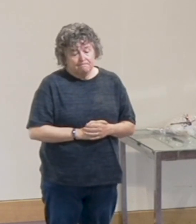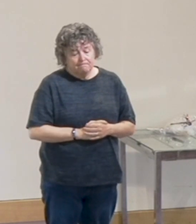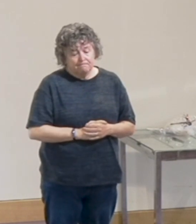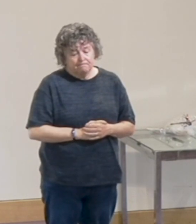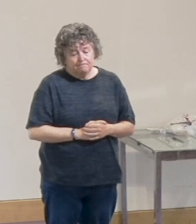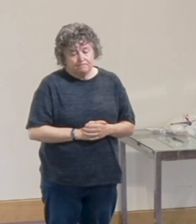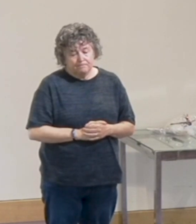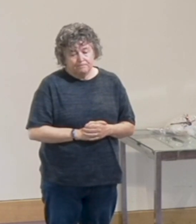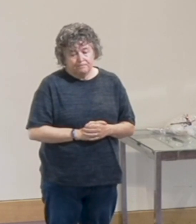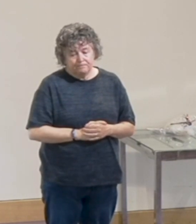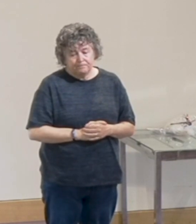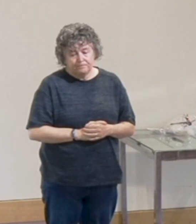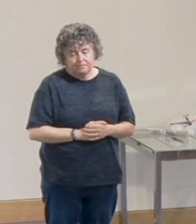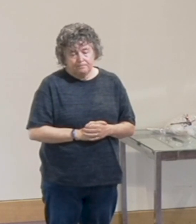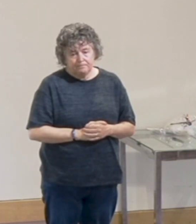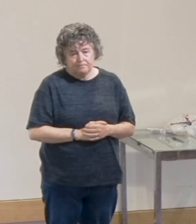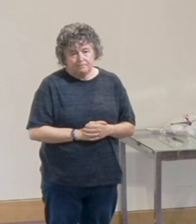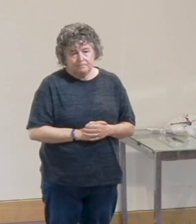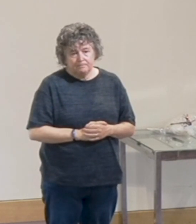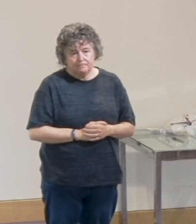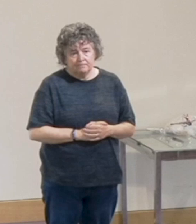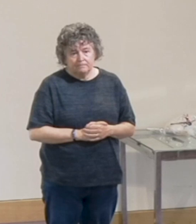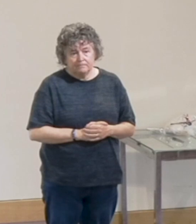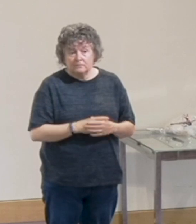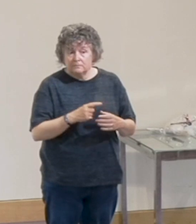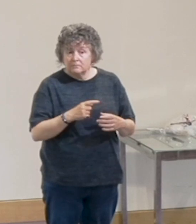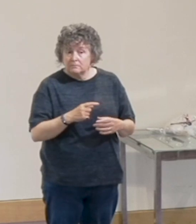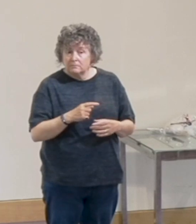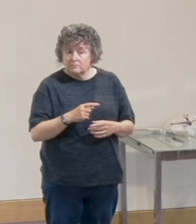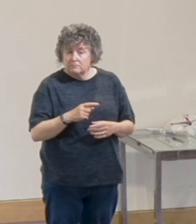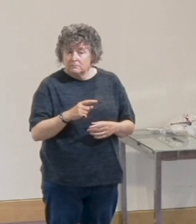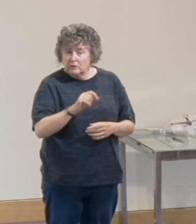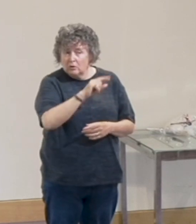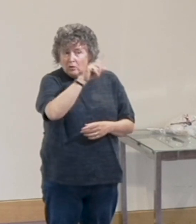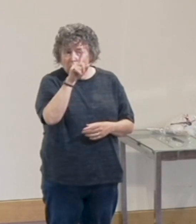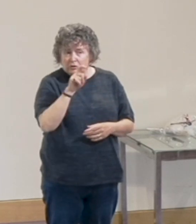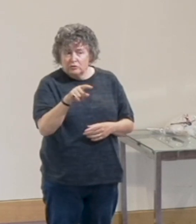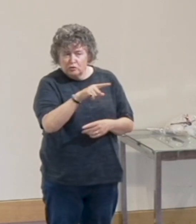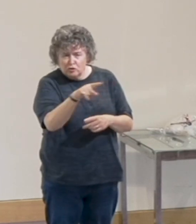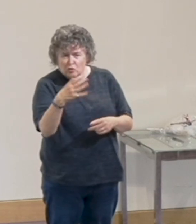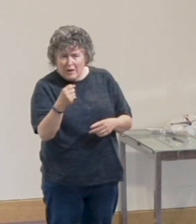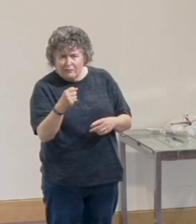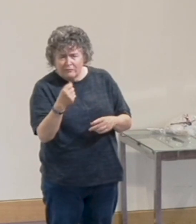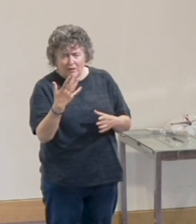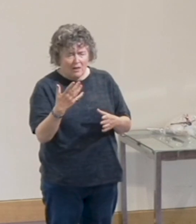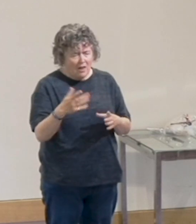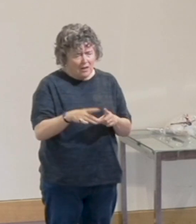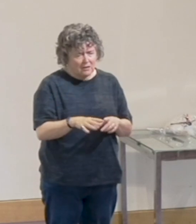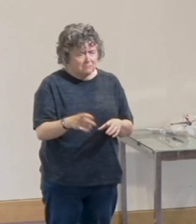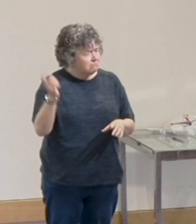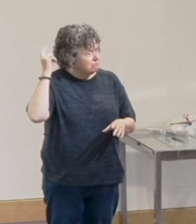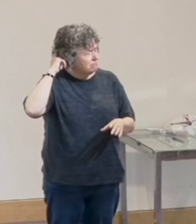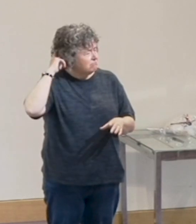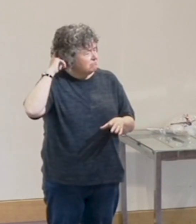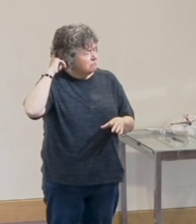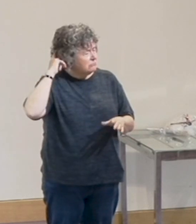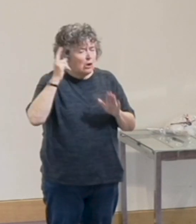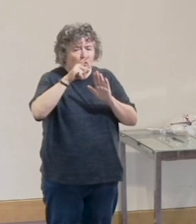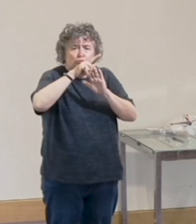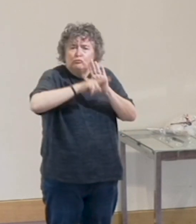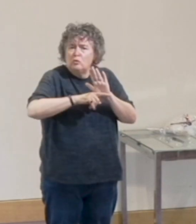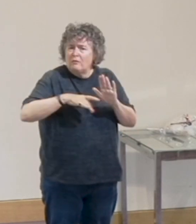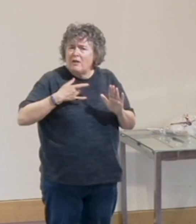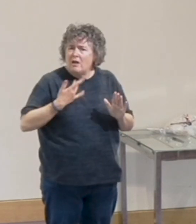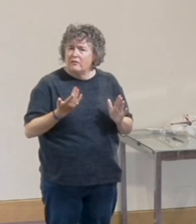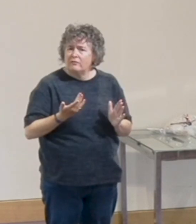Now, I don't know for yourself whether you have a rule of life. Quite often we do, don't we? We have these little things in our head that's a